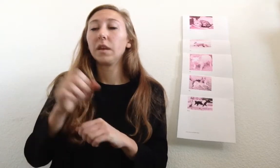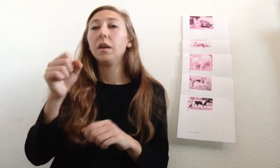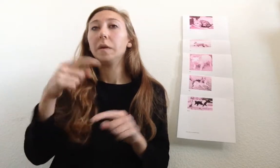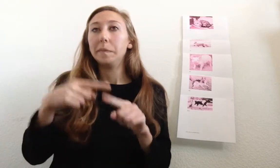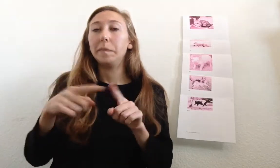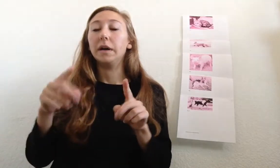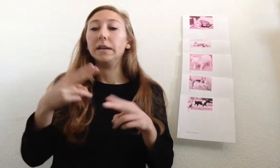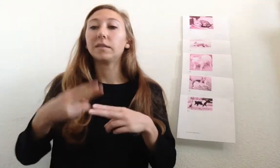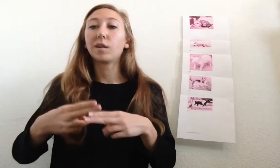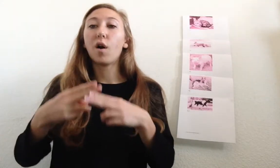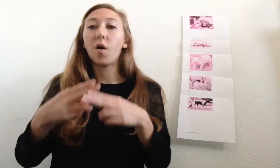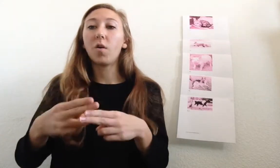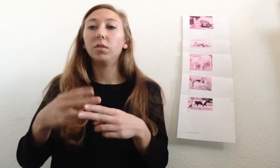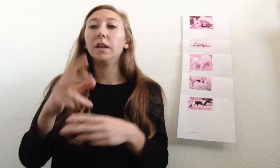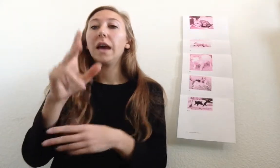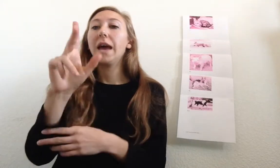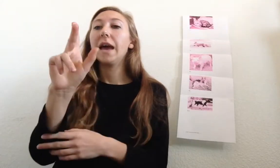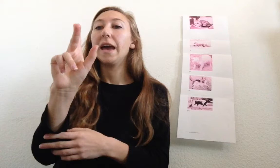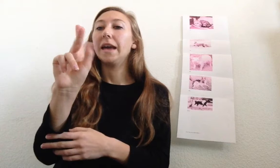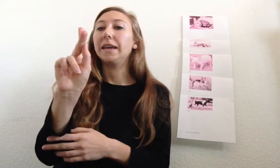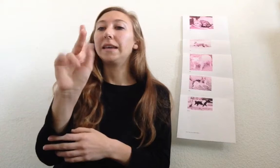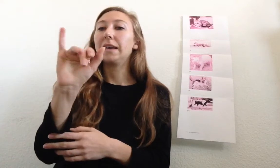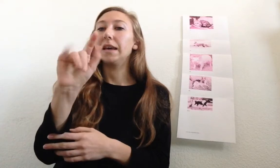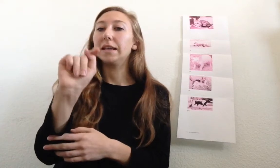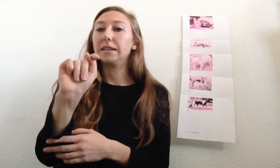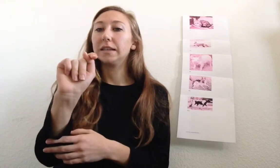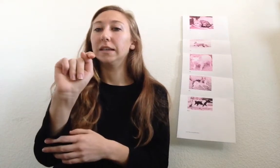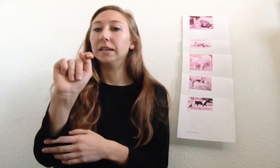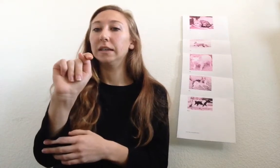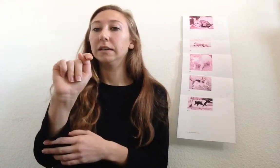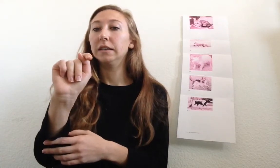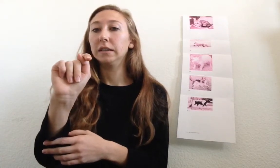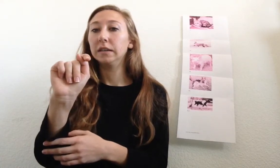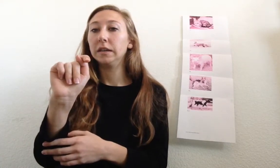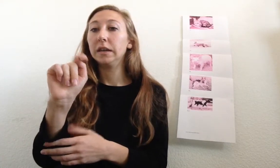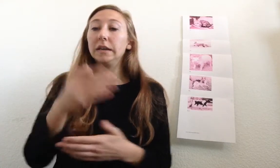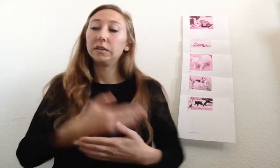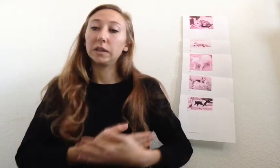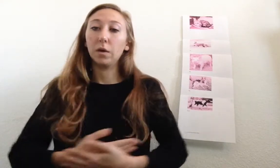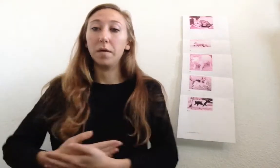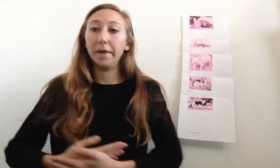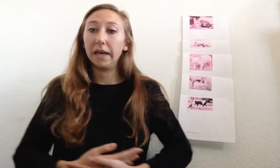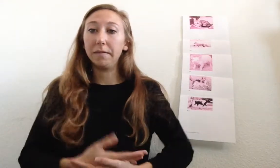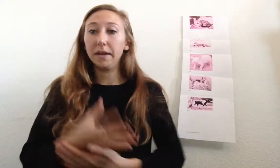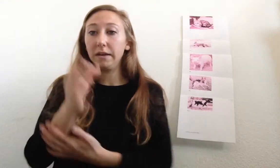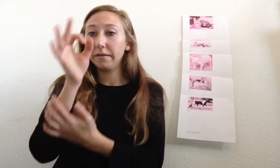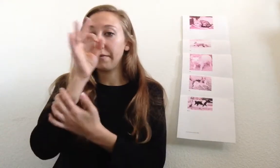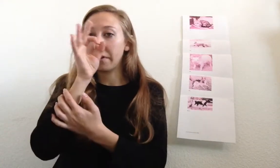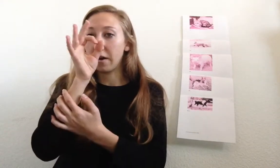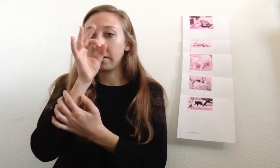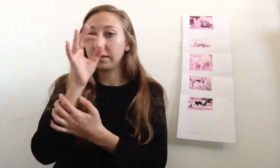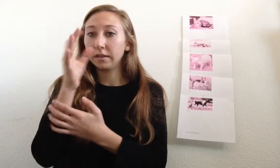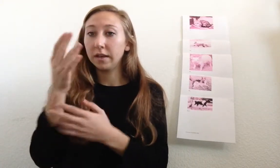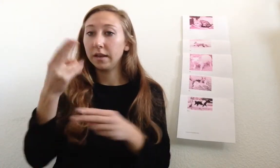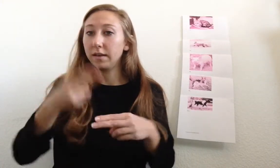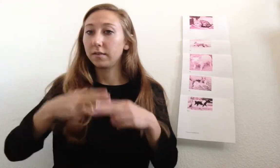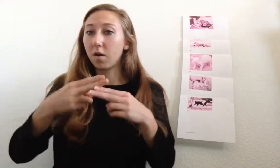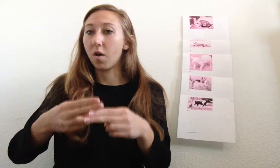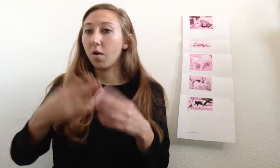But, it's called a kit. So, baby fox is called